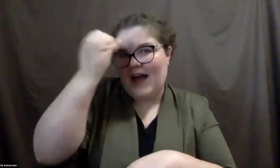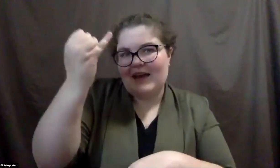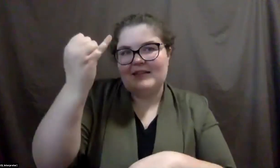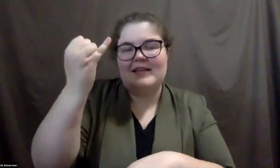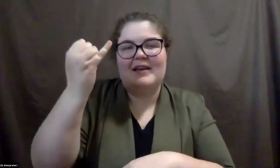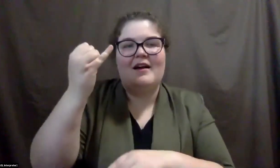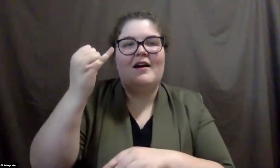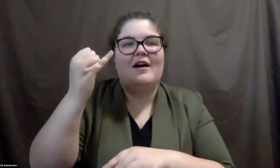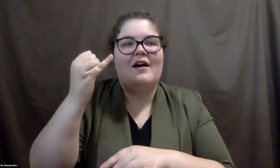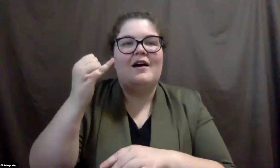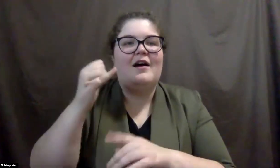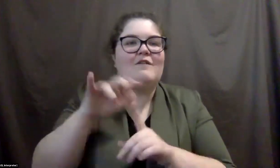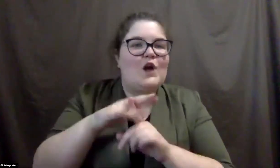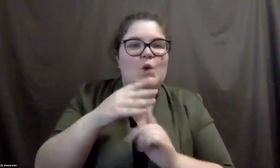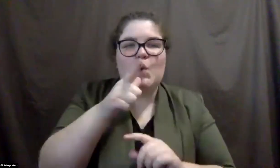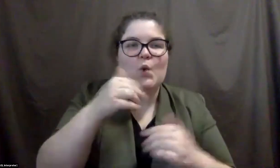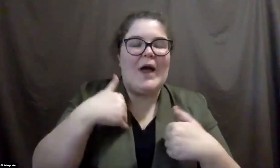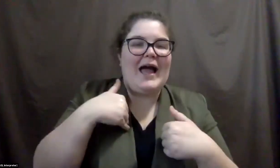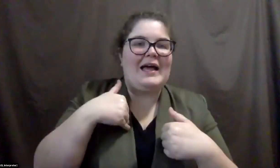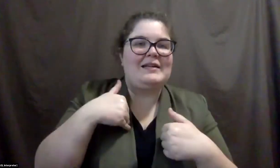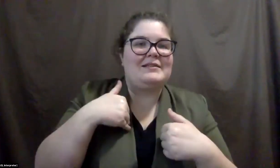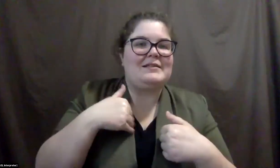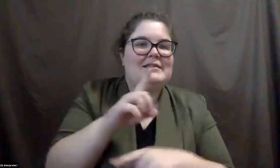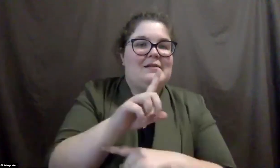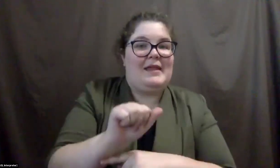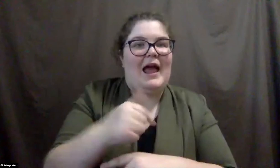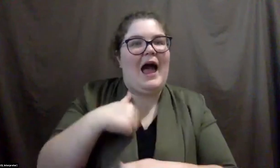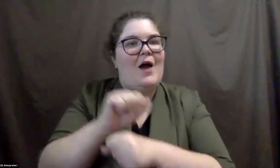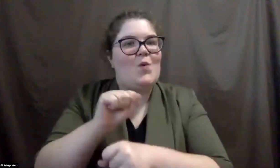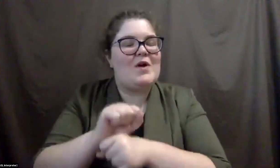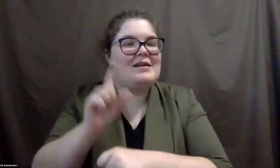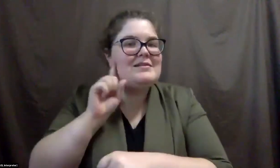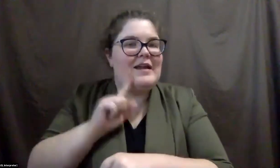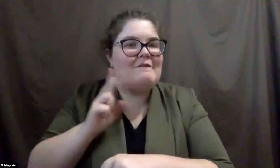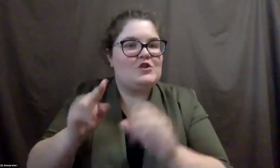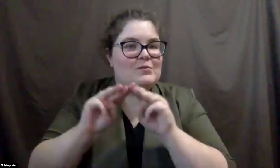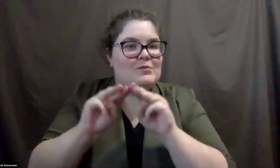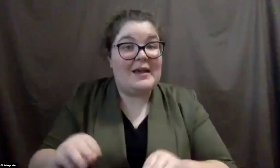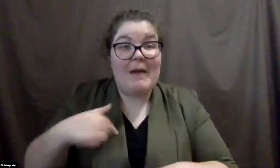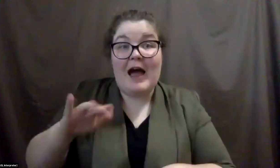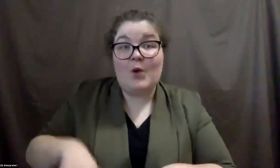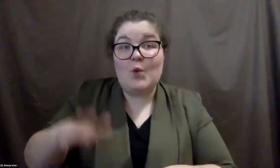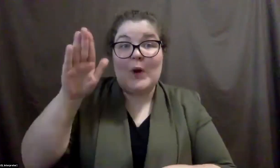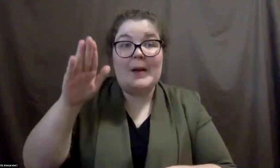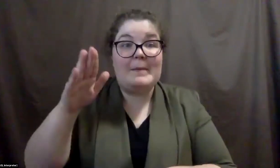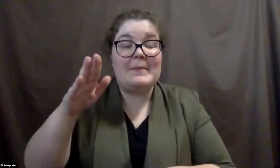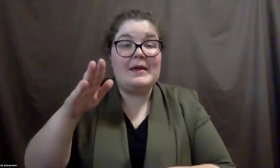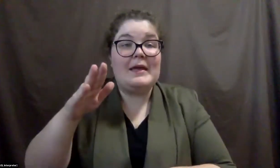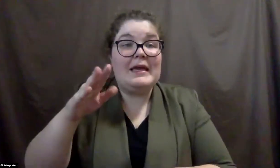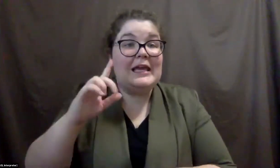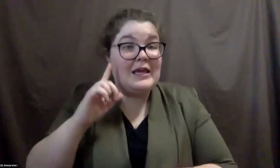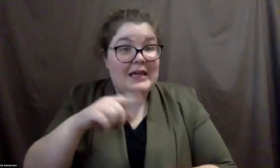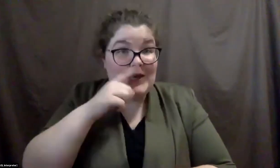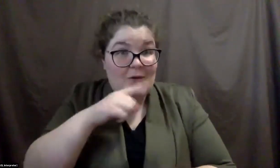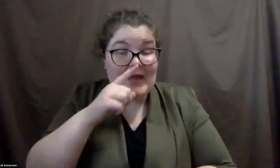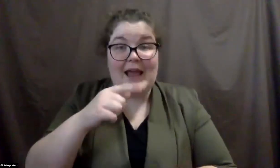of who has a disability. So I'm a deaf history museum, but I grew up as a hearing person. So I actually work in an environment where like, I'm